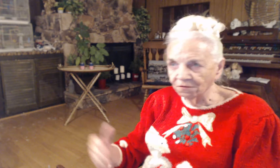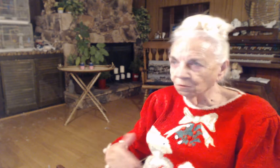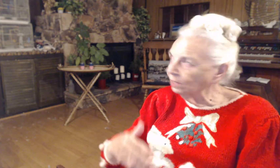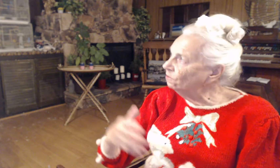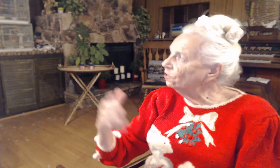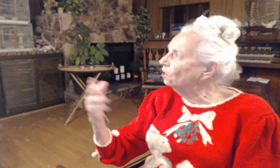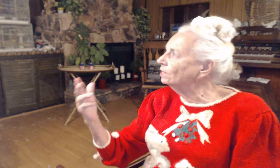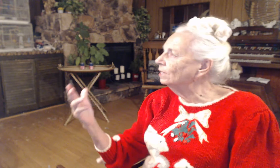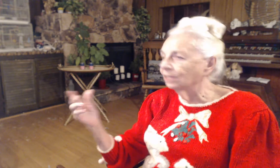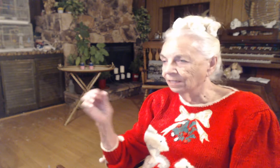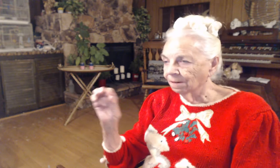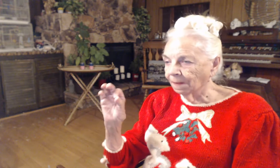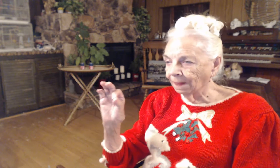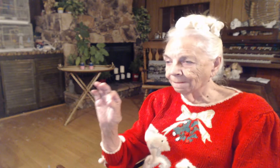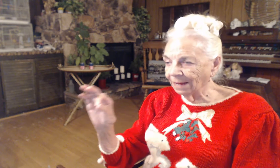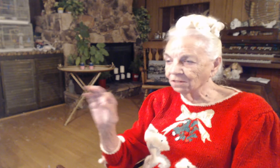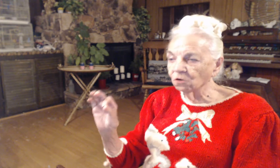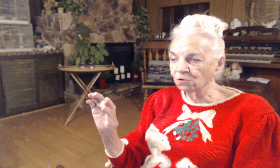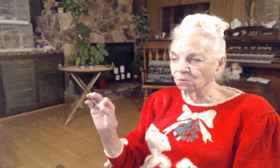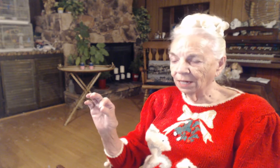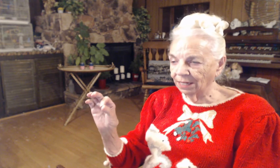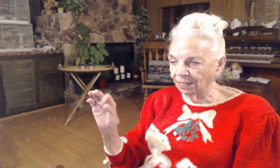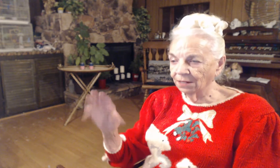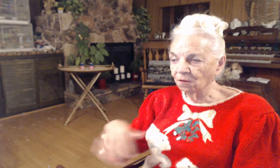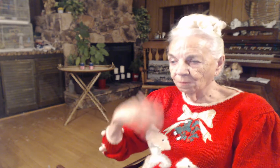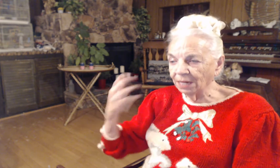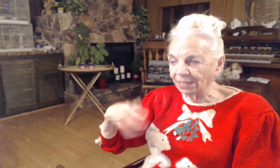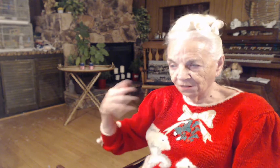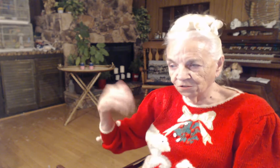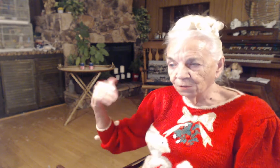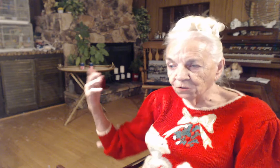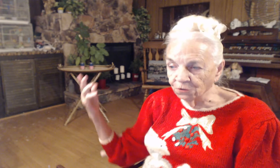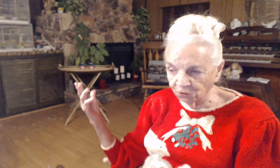Or whatever is causing that. That goes away. And now the body has to return to normal.